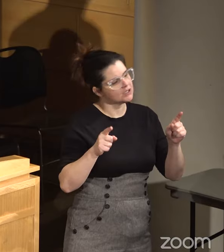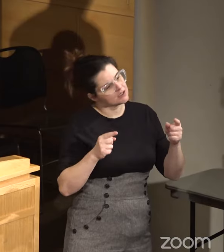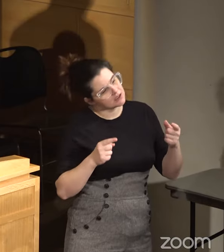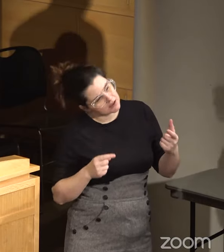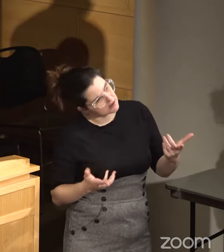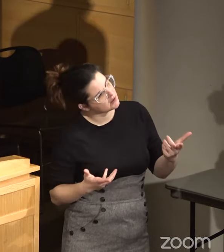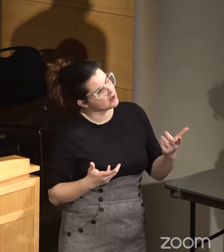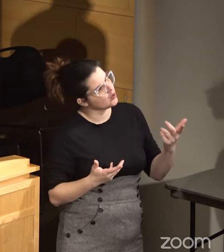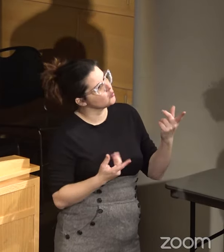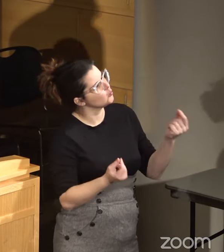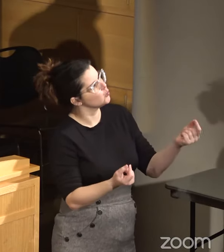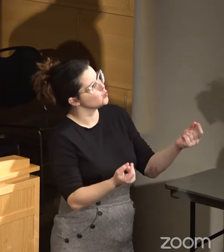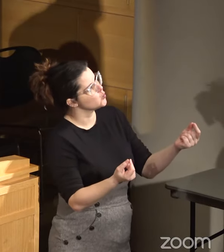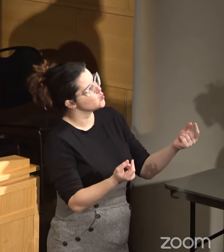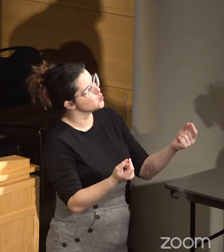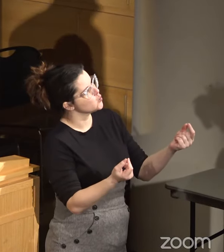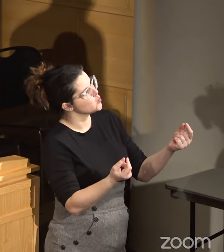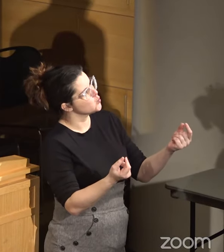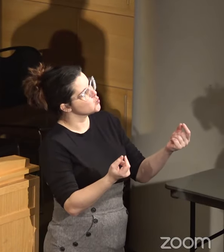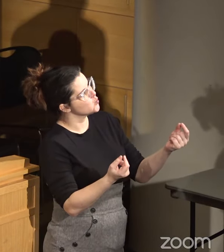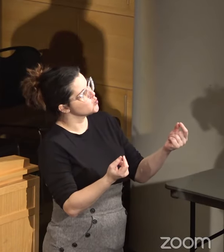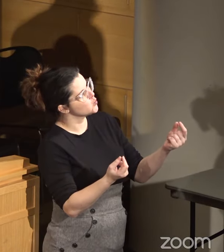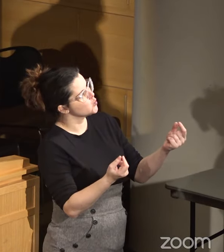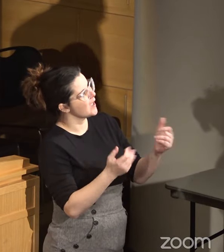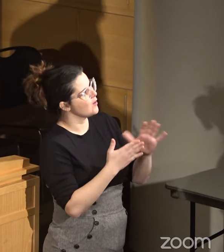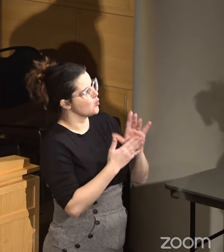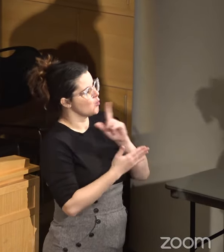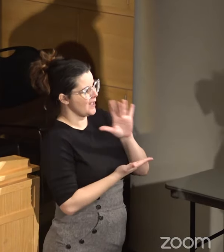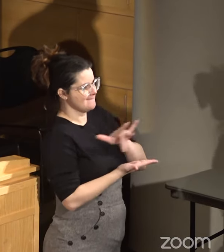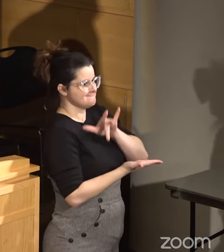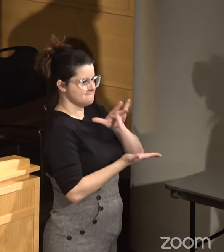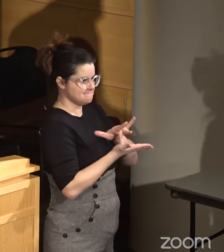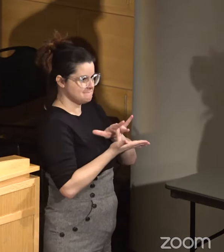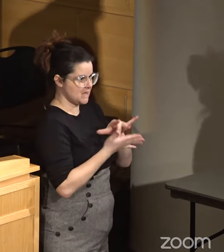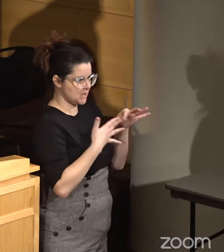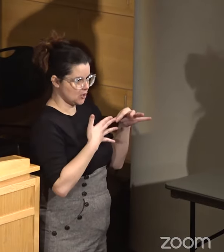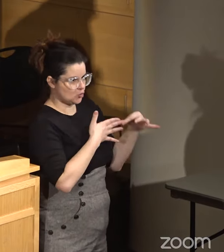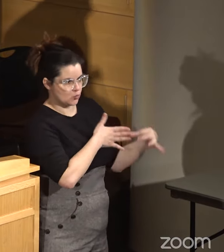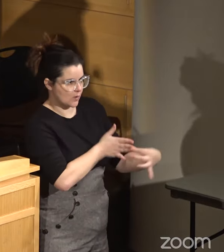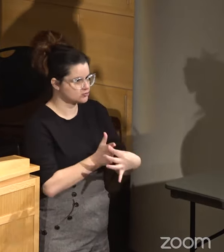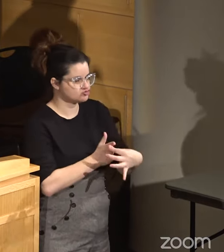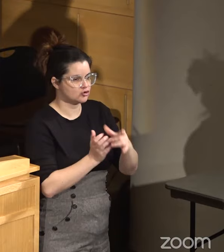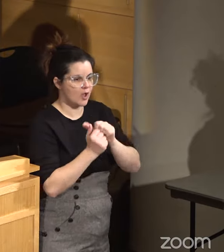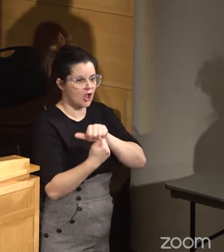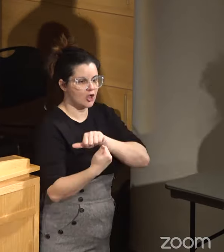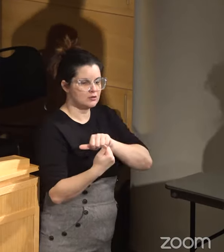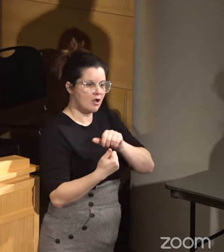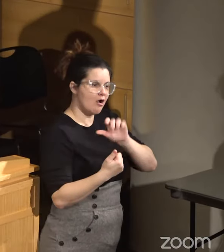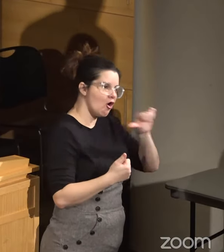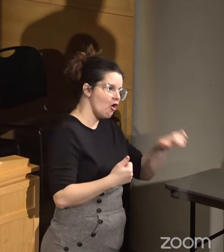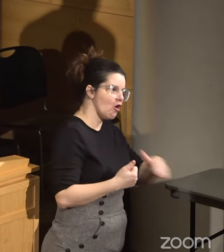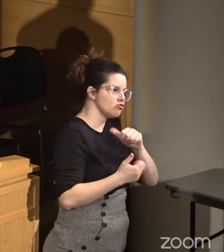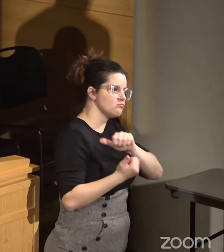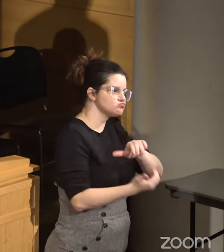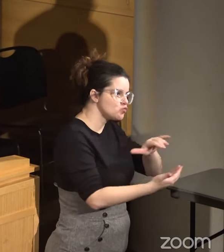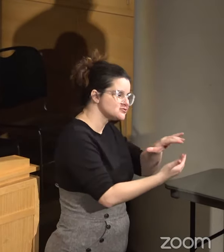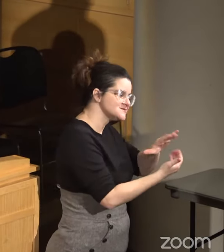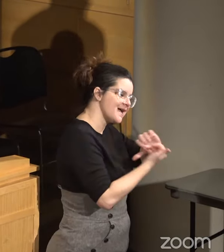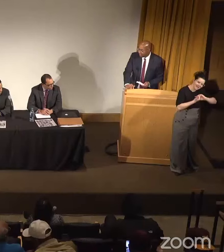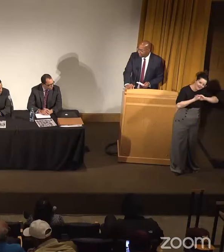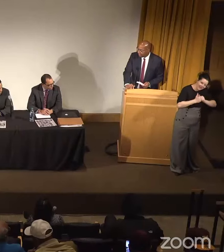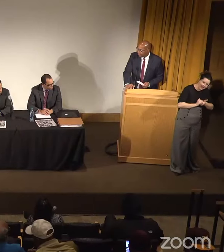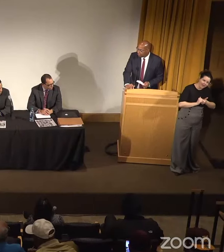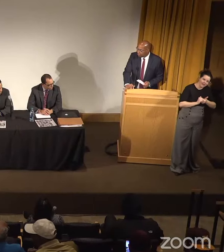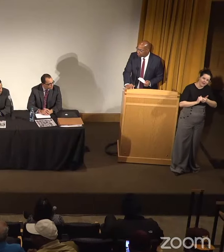What, what, do you do? What, what, miss mid course corrections or alternative approaches do you bring to bear? How do you